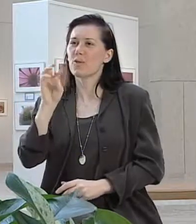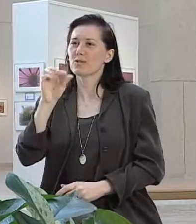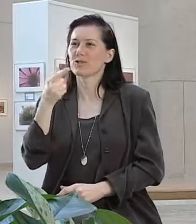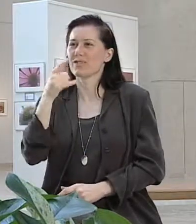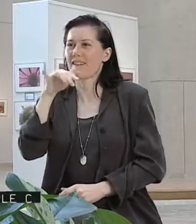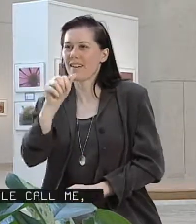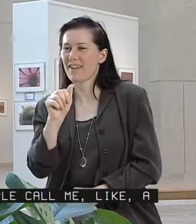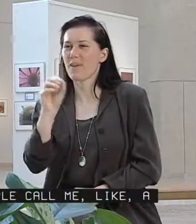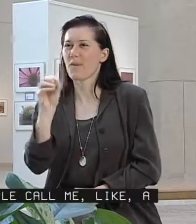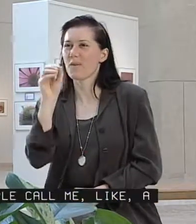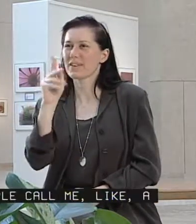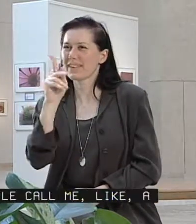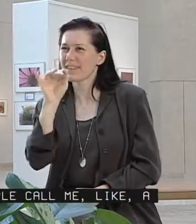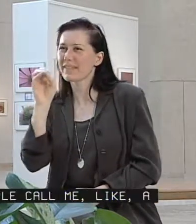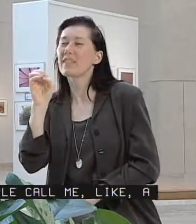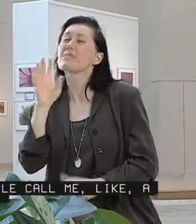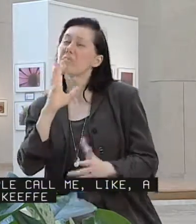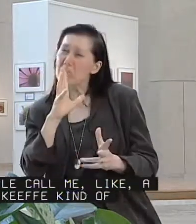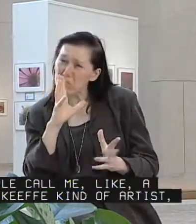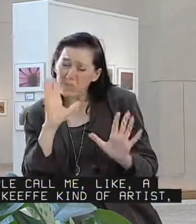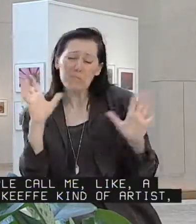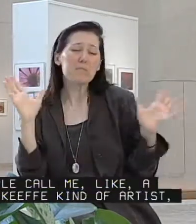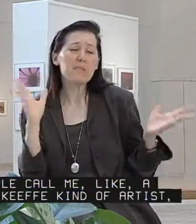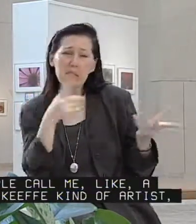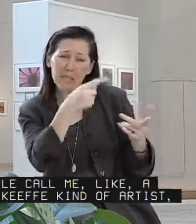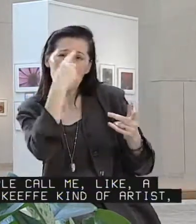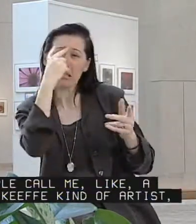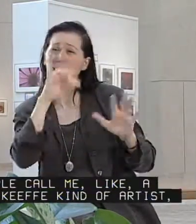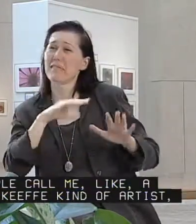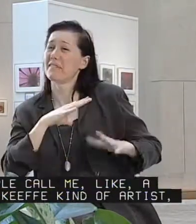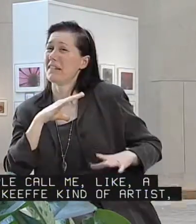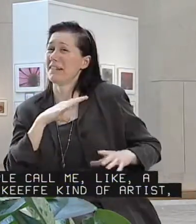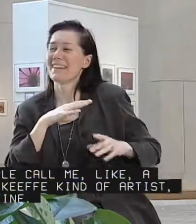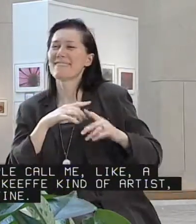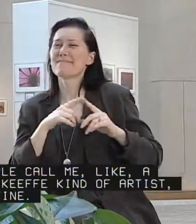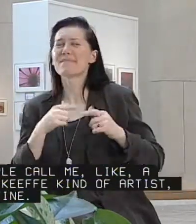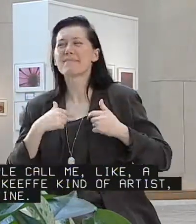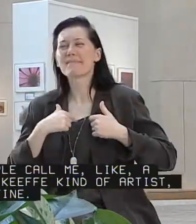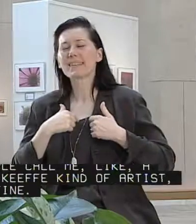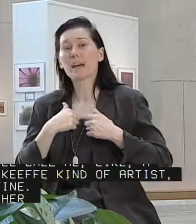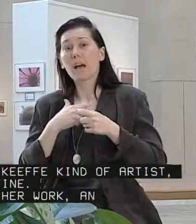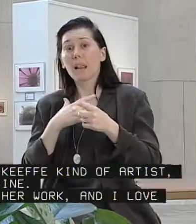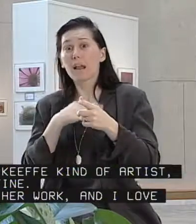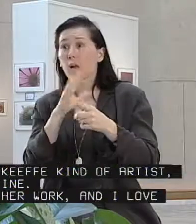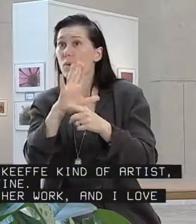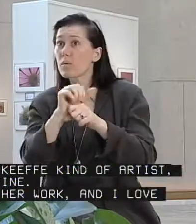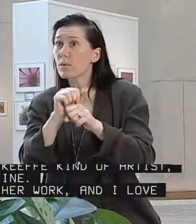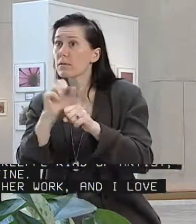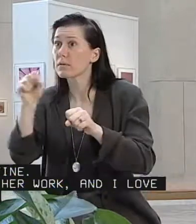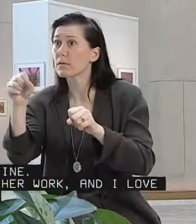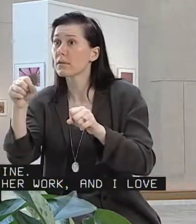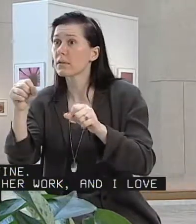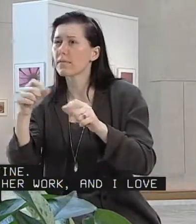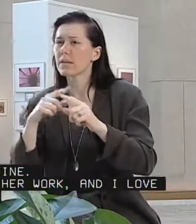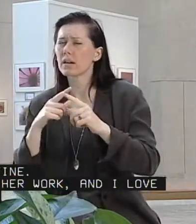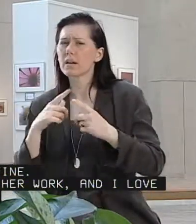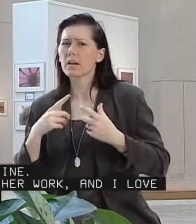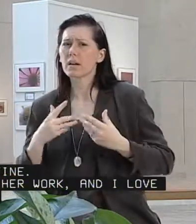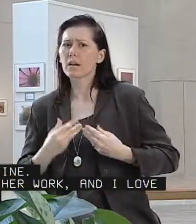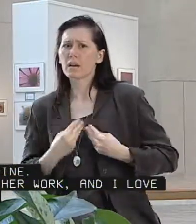I see people call me like a Georgia O'Keeffe kind of artist, which is fine. I look at her work and I love her work. But